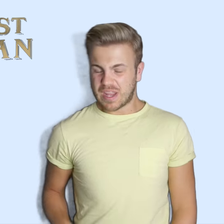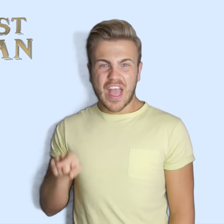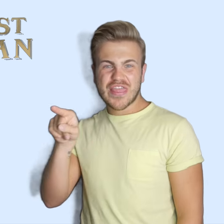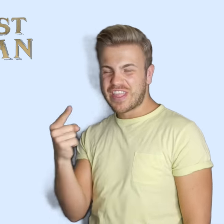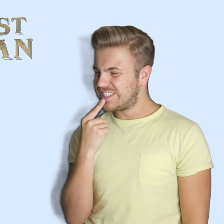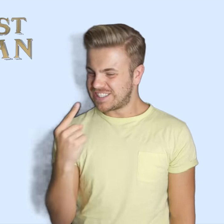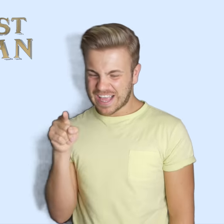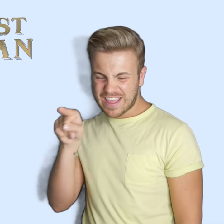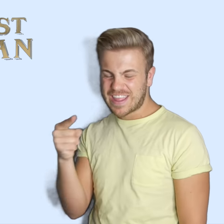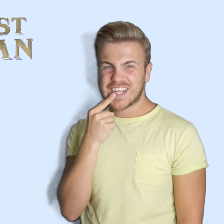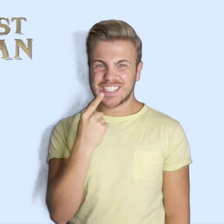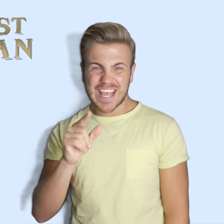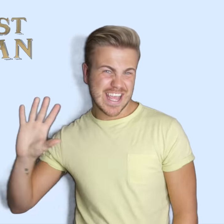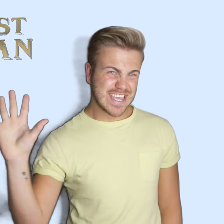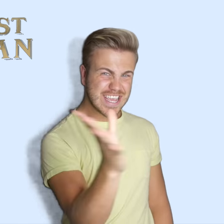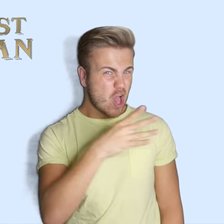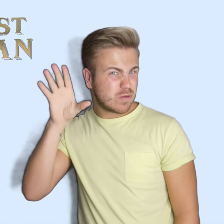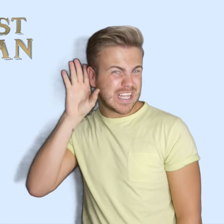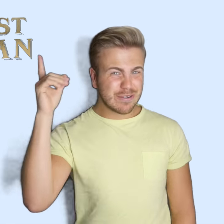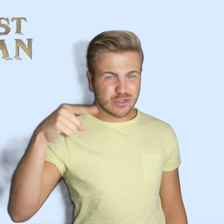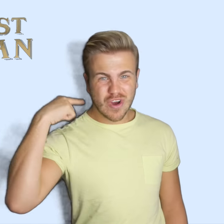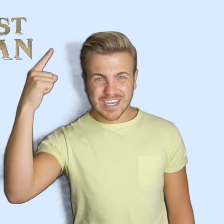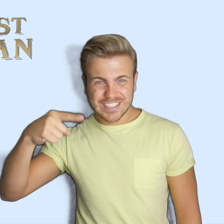They can say, they can say it all sounds crazy